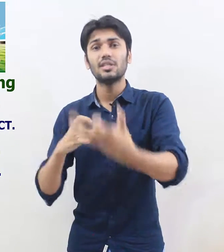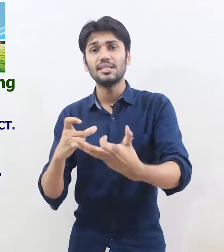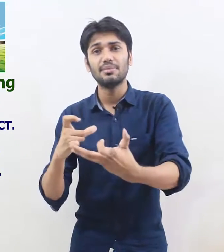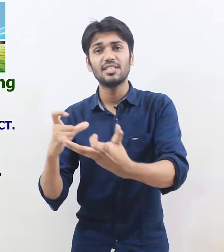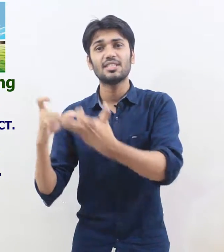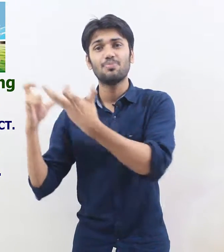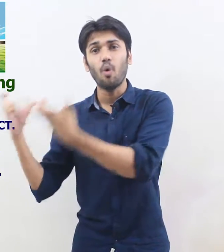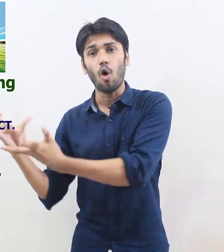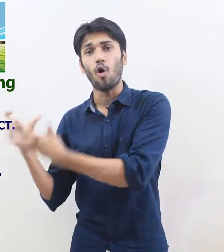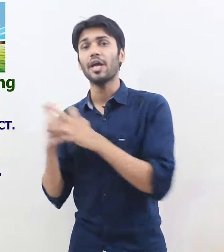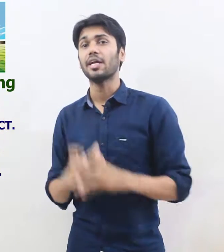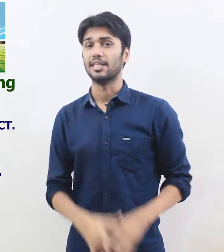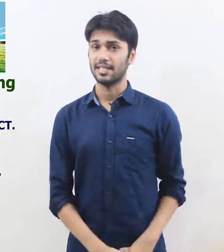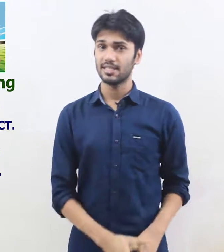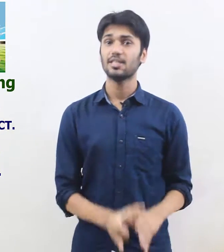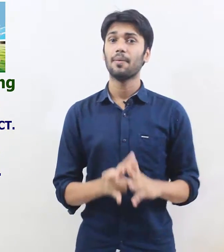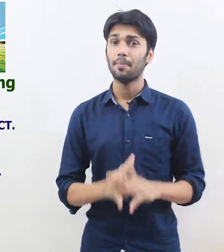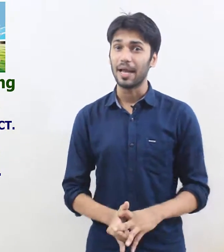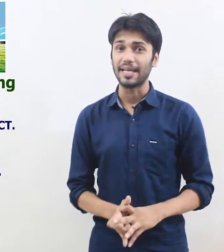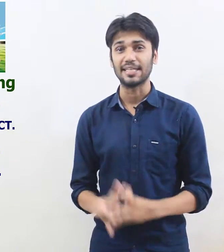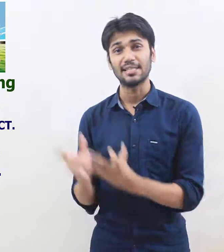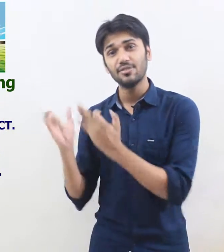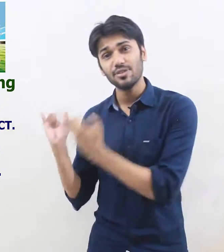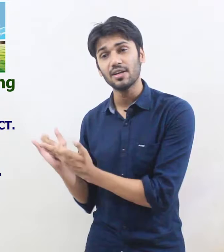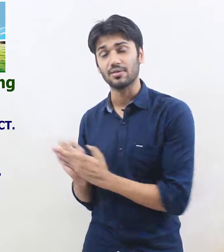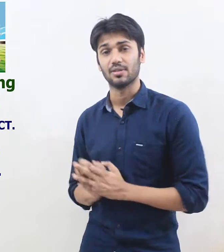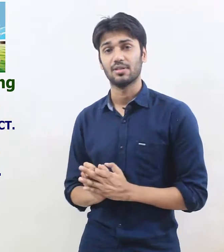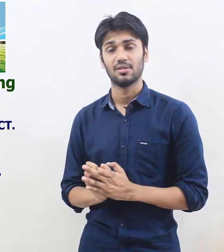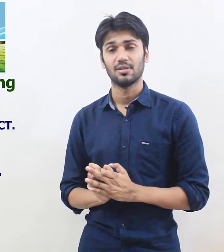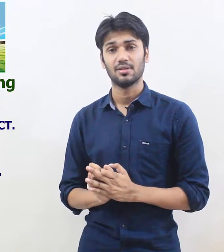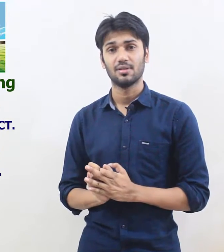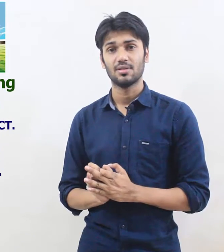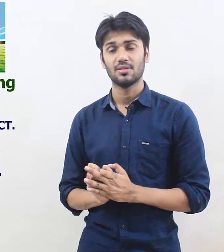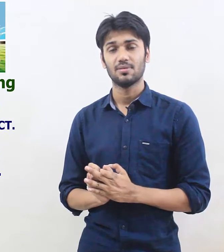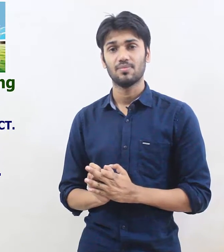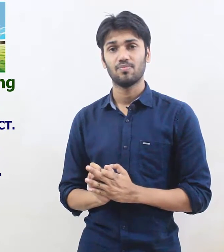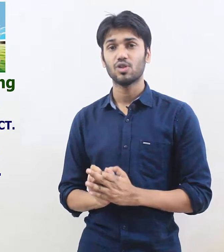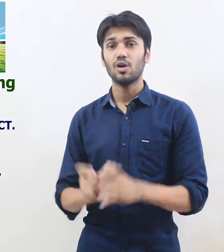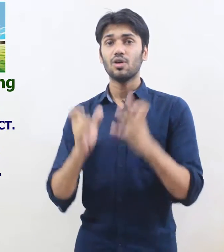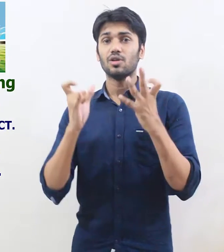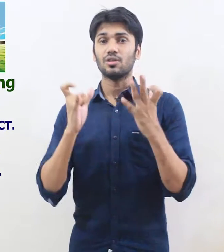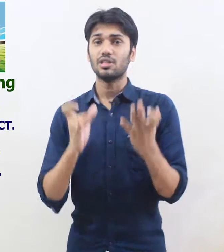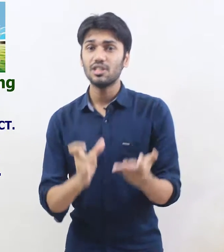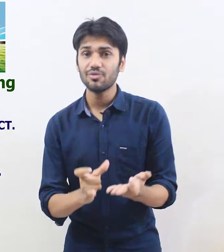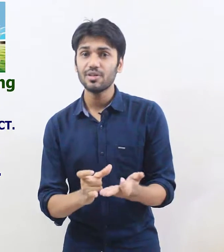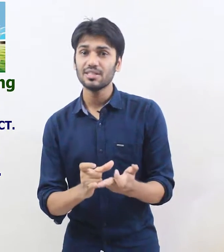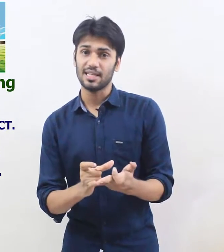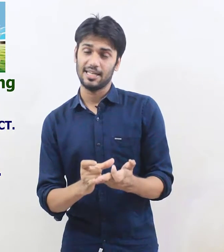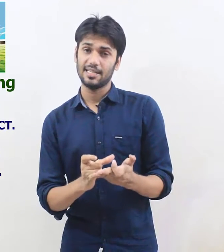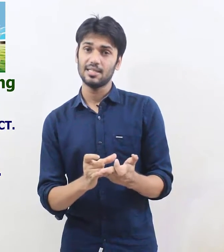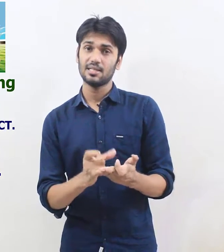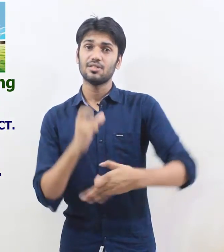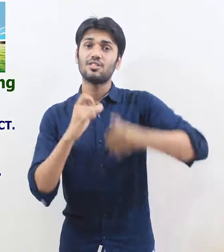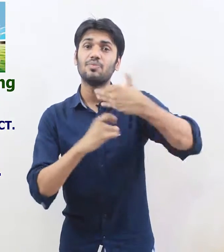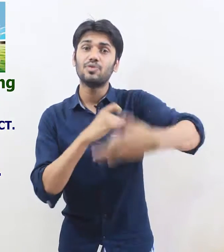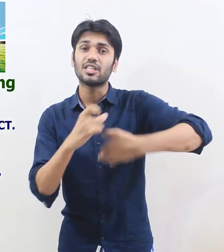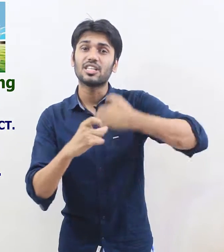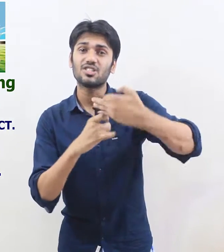Karim this boy is playing in the field so the difference is subject